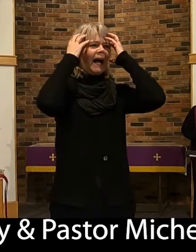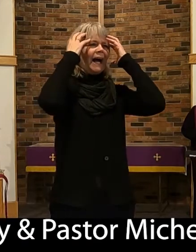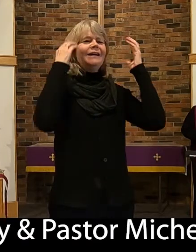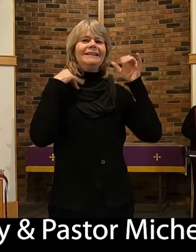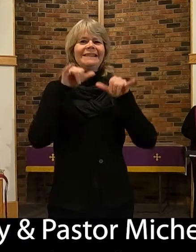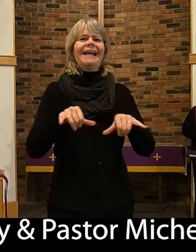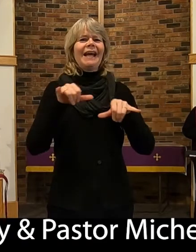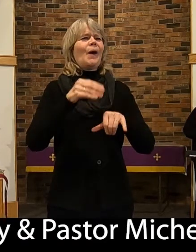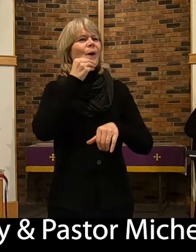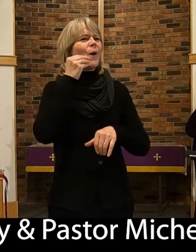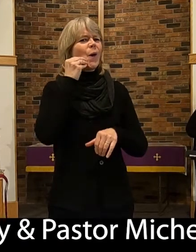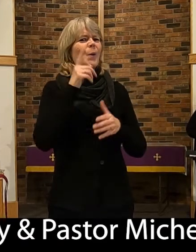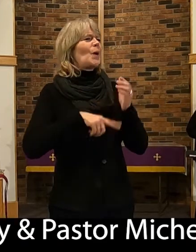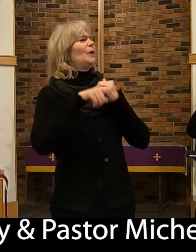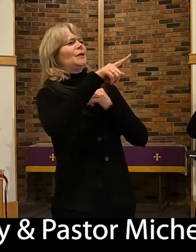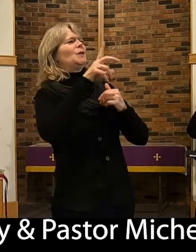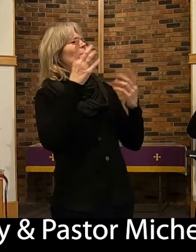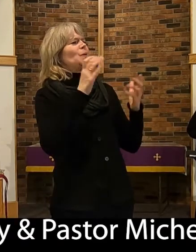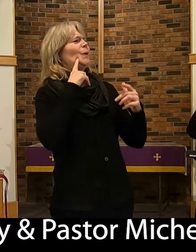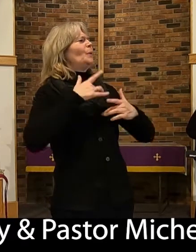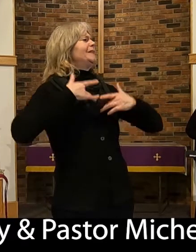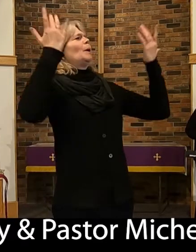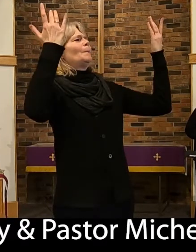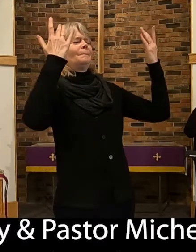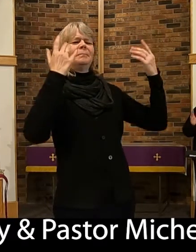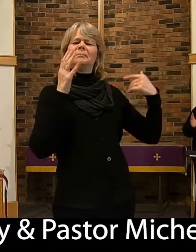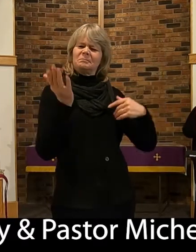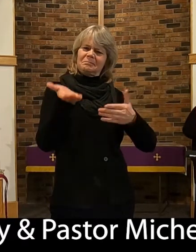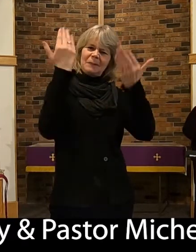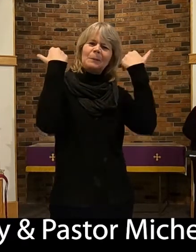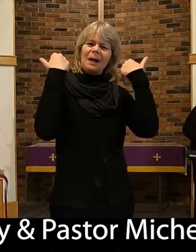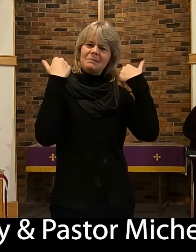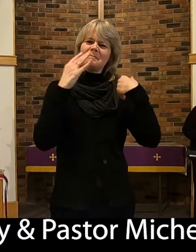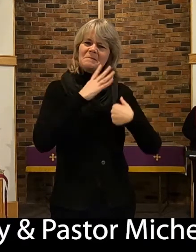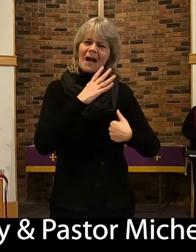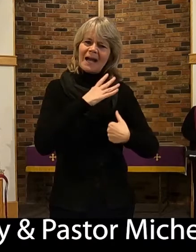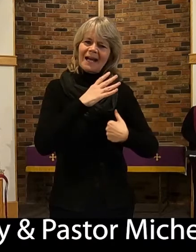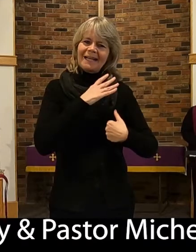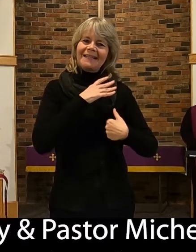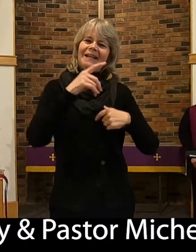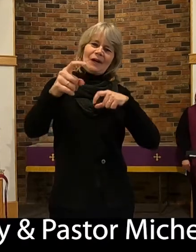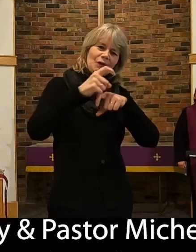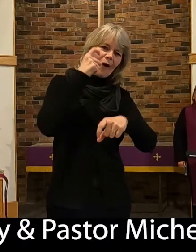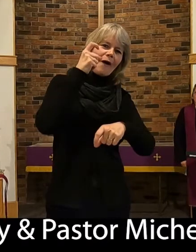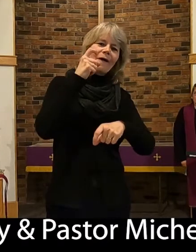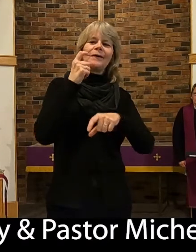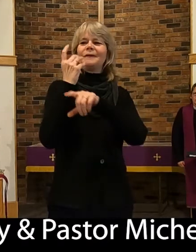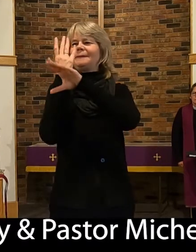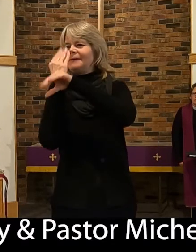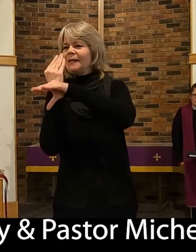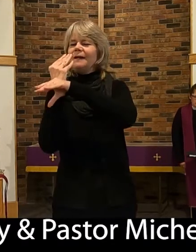What are you doing? Call. Send an email. Let us know. We're available.